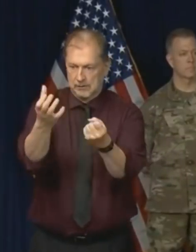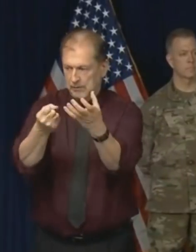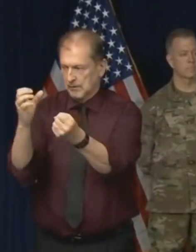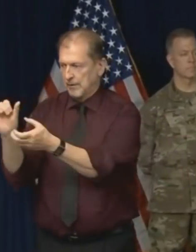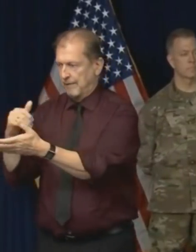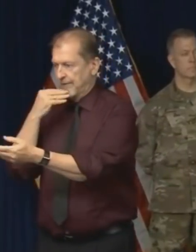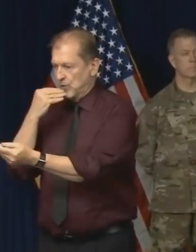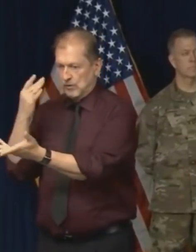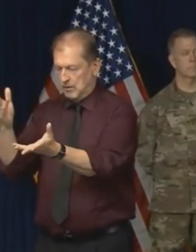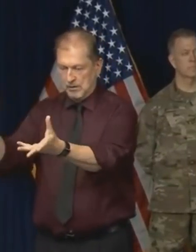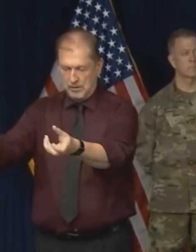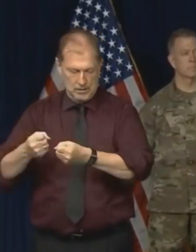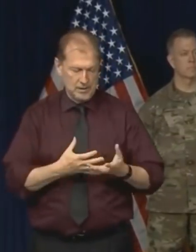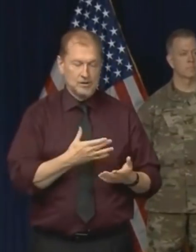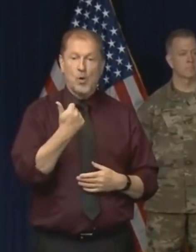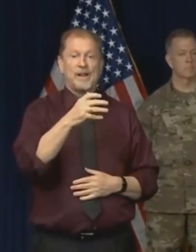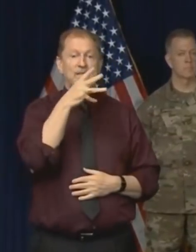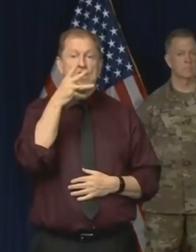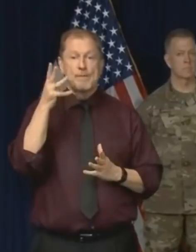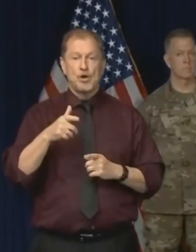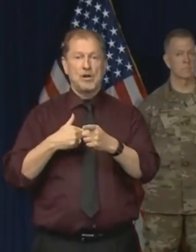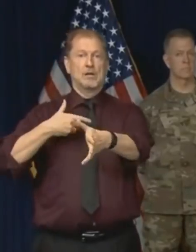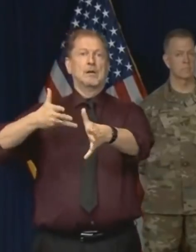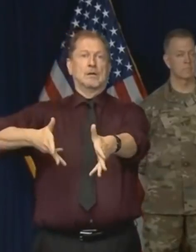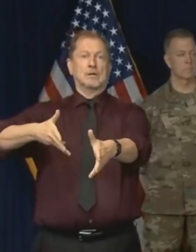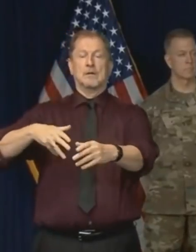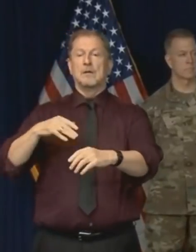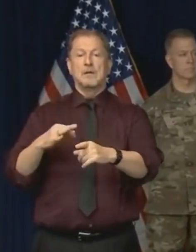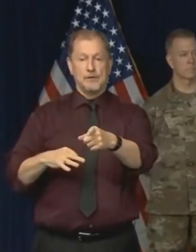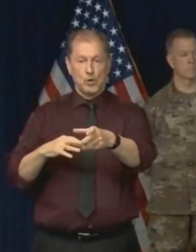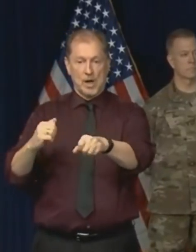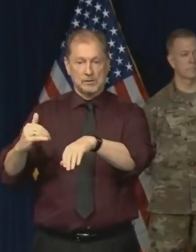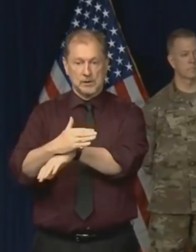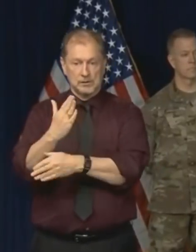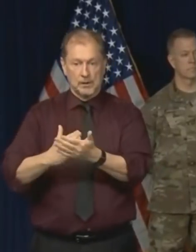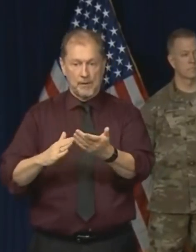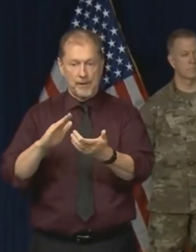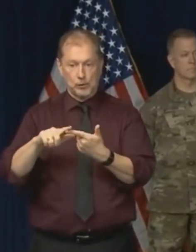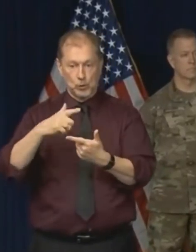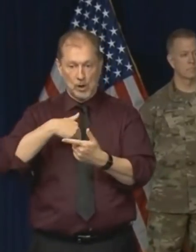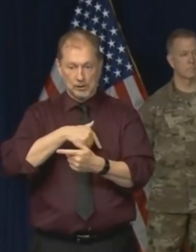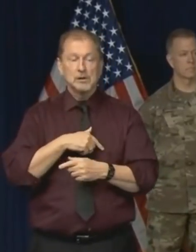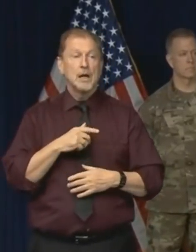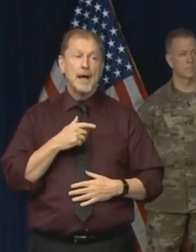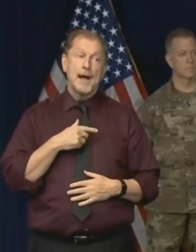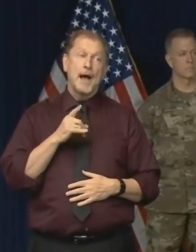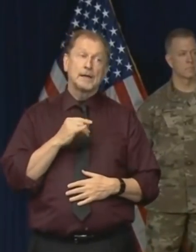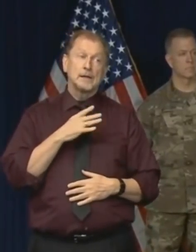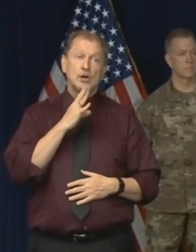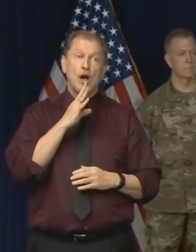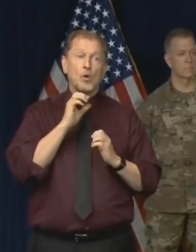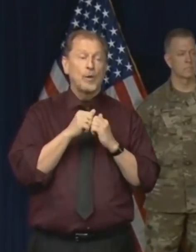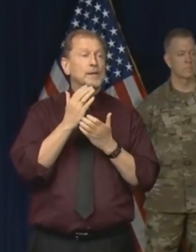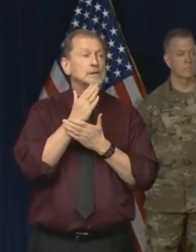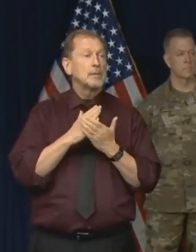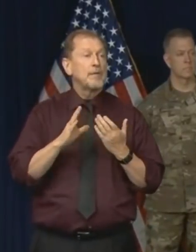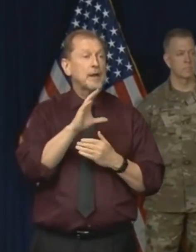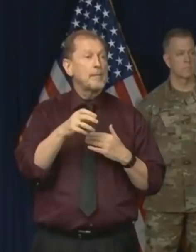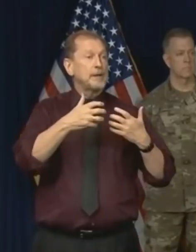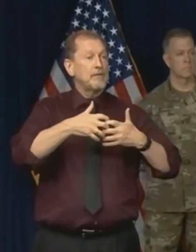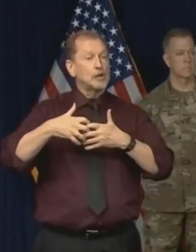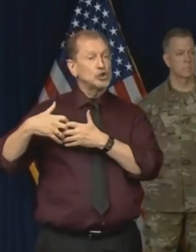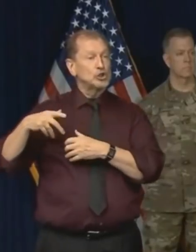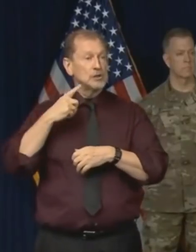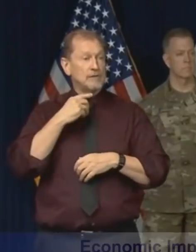So I would say to any farmer that has the ability to deliver some of that for us. I've talked to many of the food manufacturers across the country